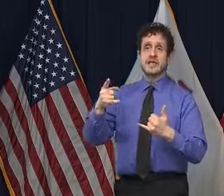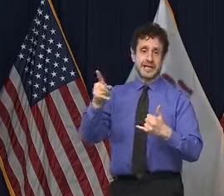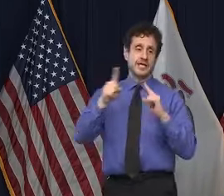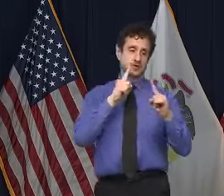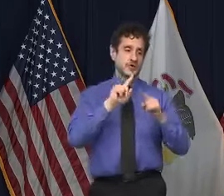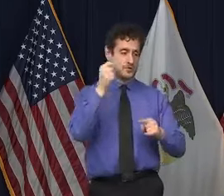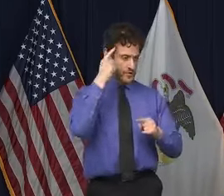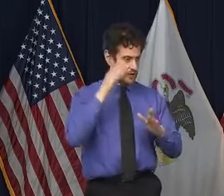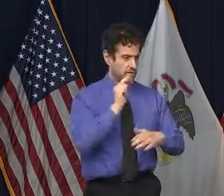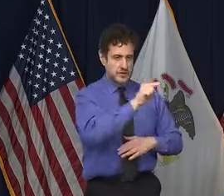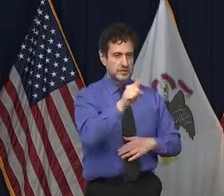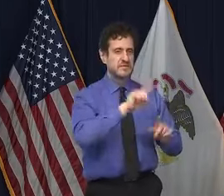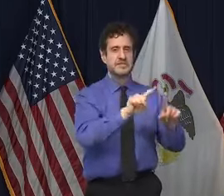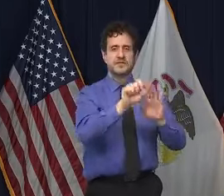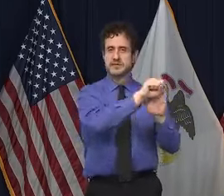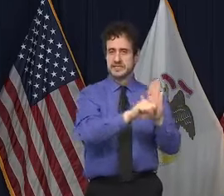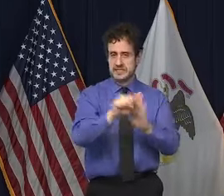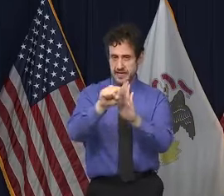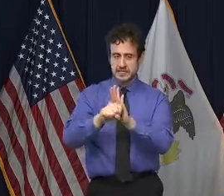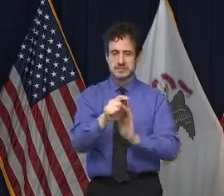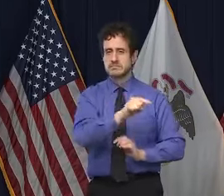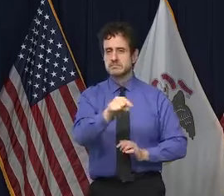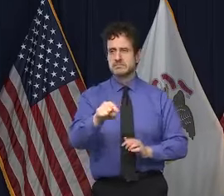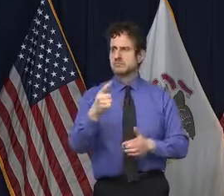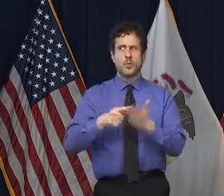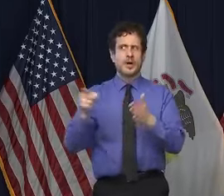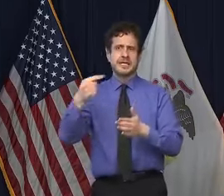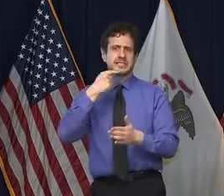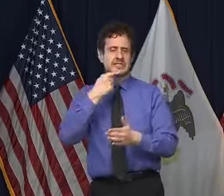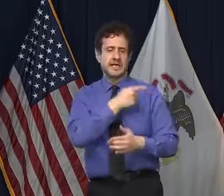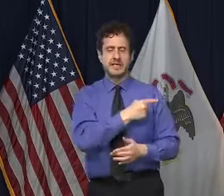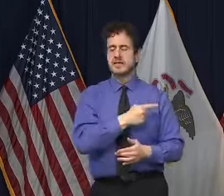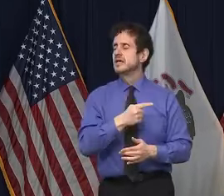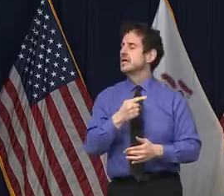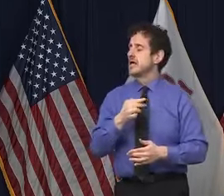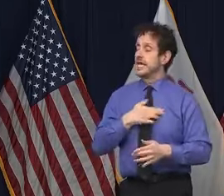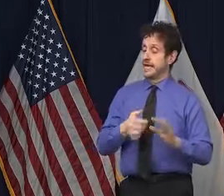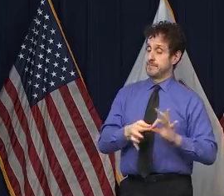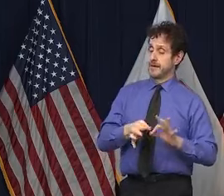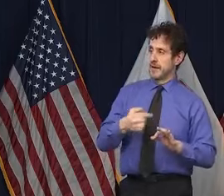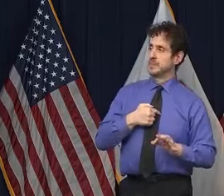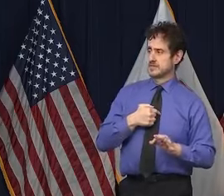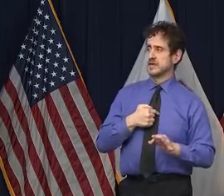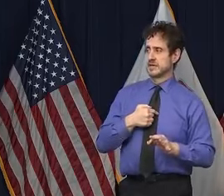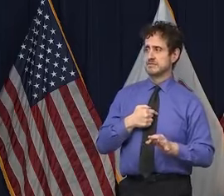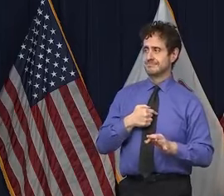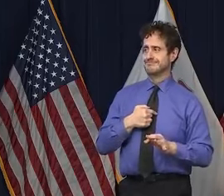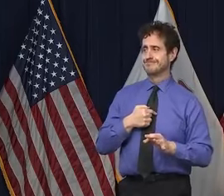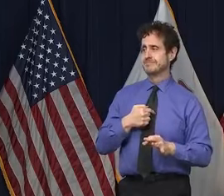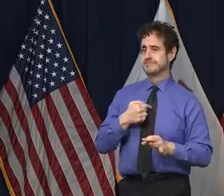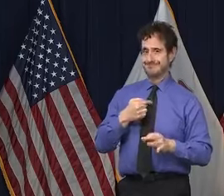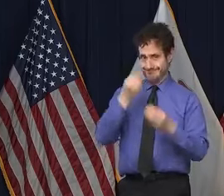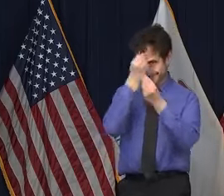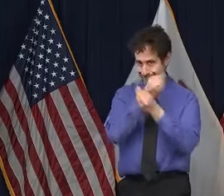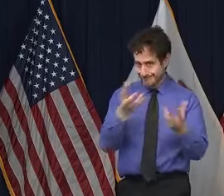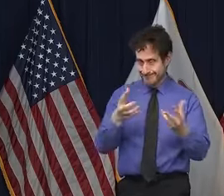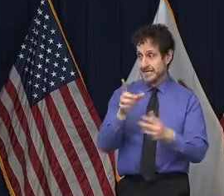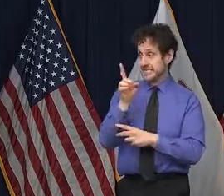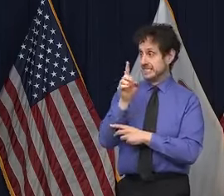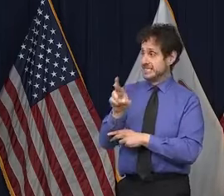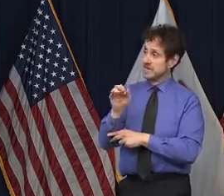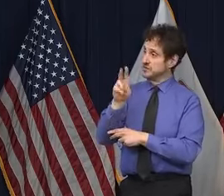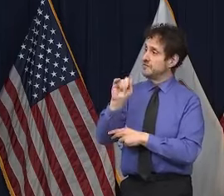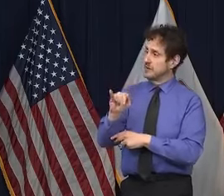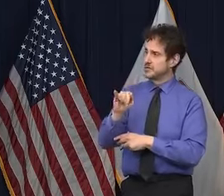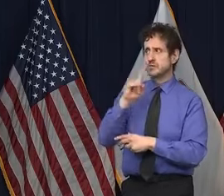Well, I think I talked about in my comments what Dr. Fauci said during that call. was very